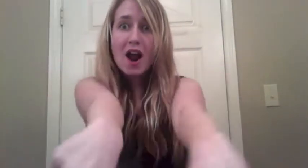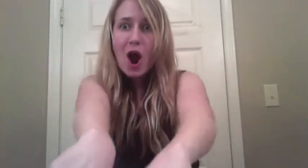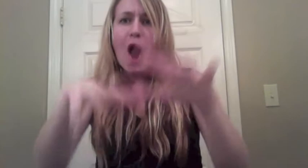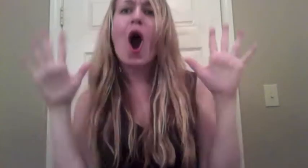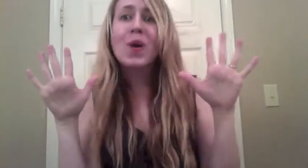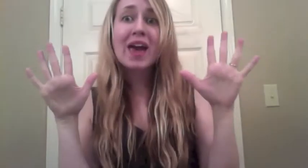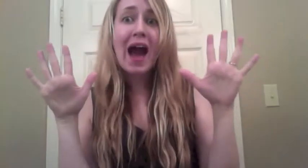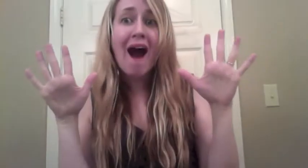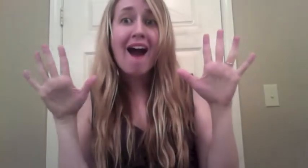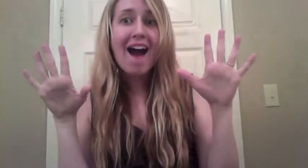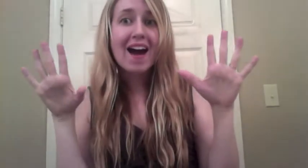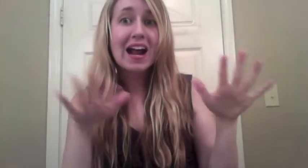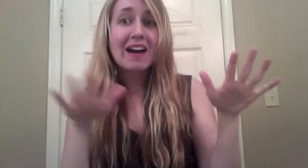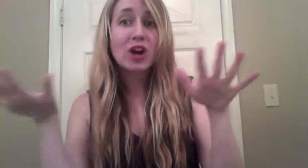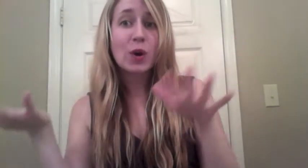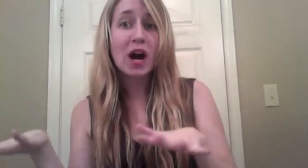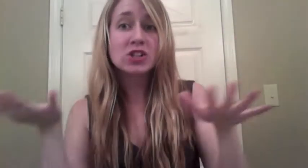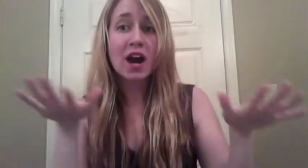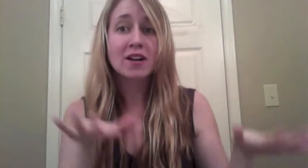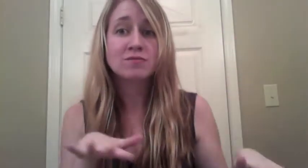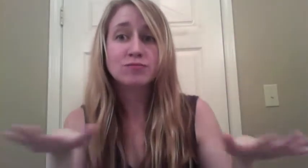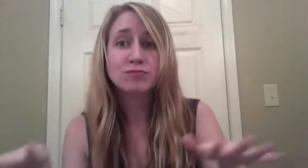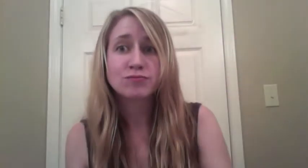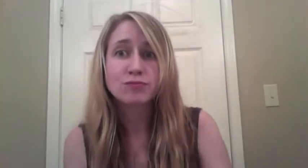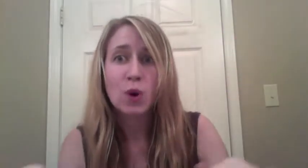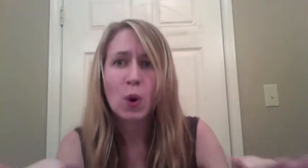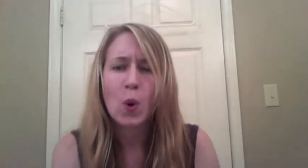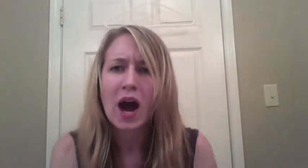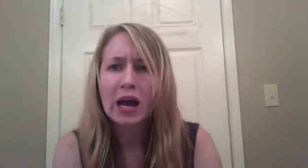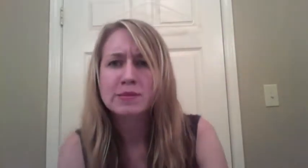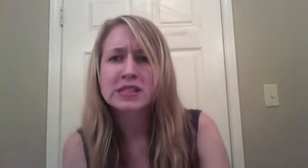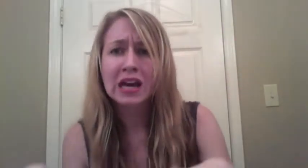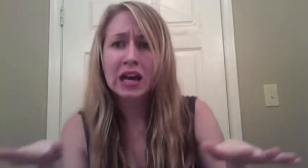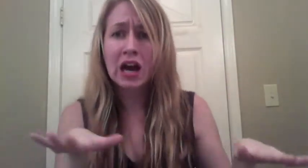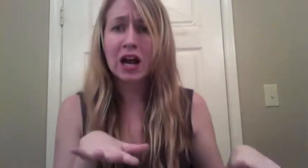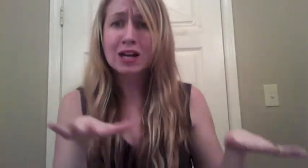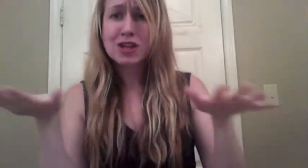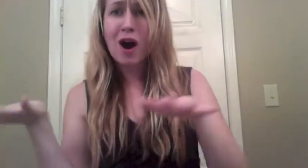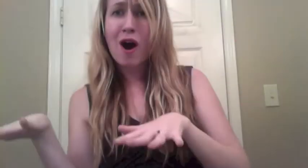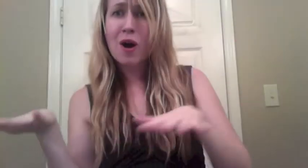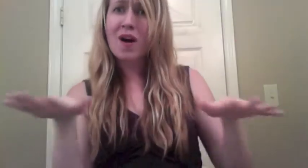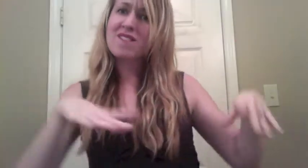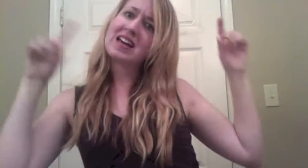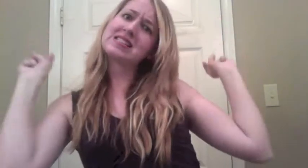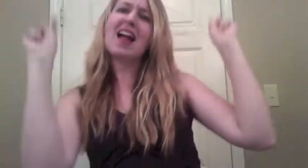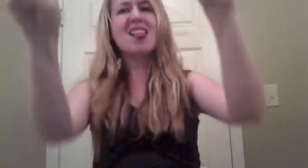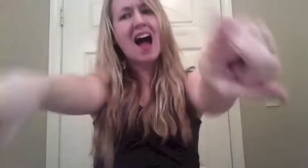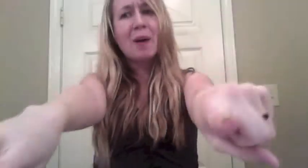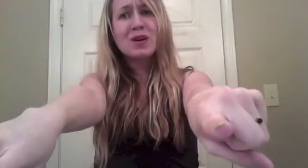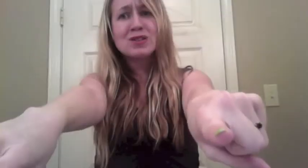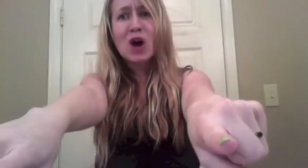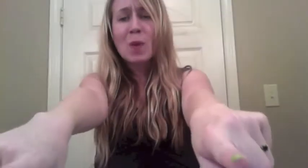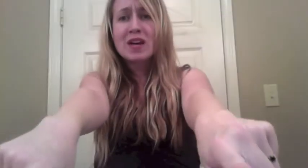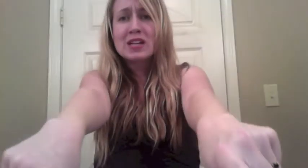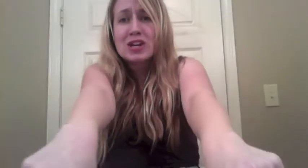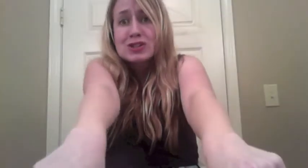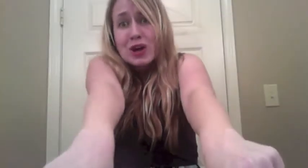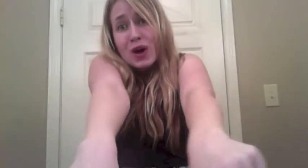oh yeah! And if you're wondering why I'm singing a song, well Fizzy Limon told me to do